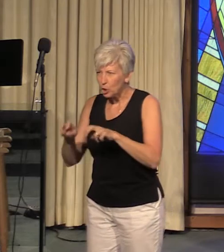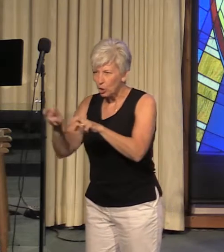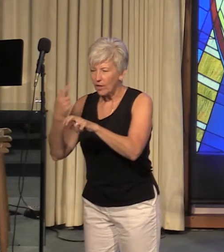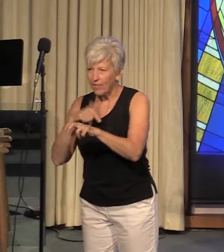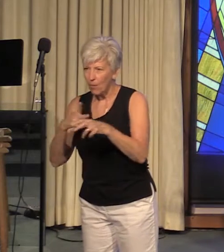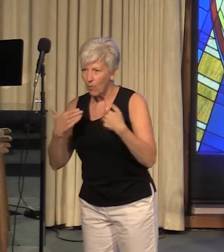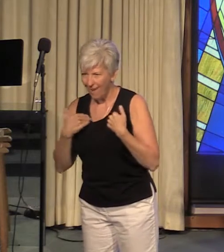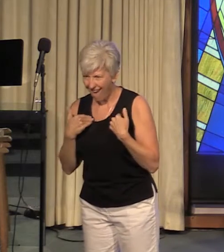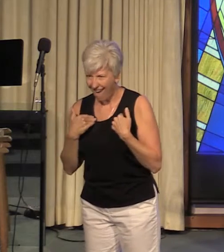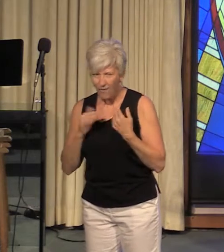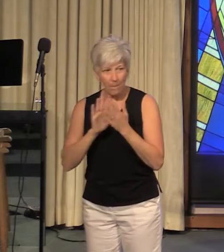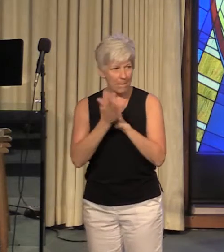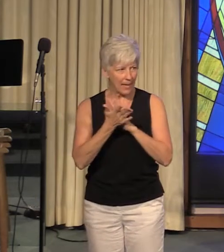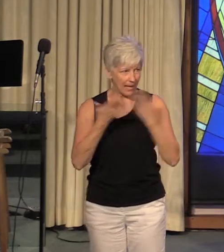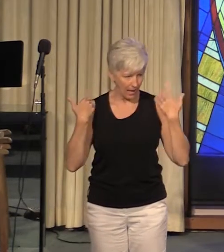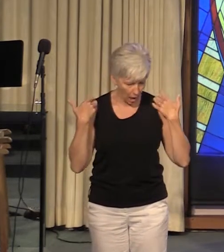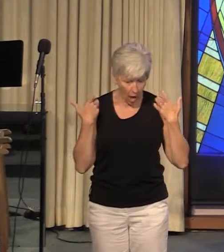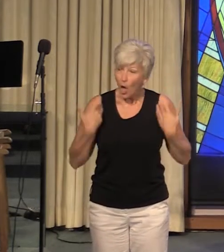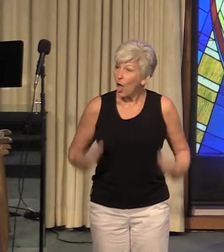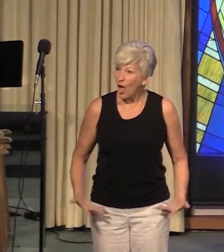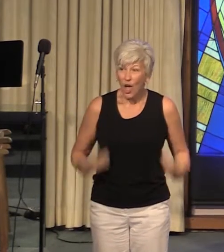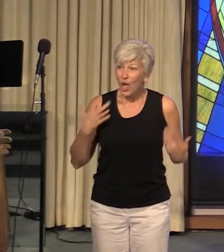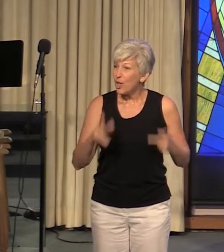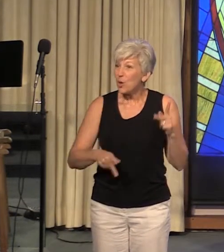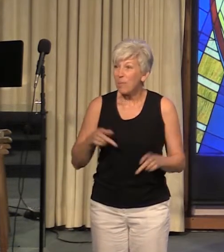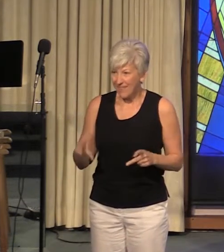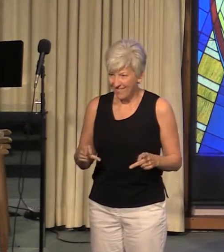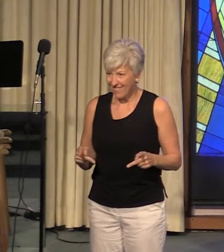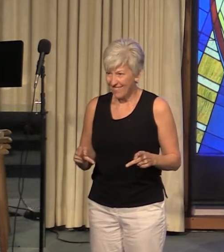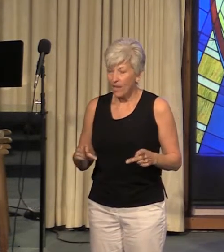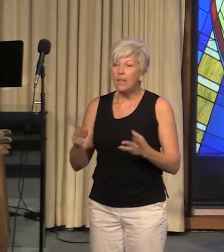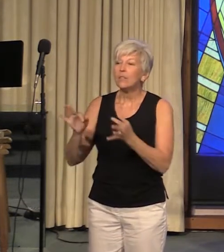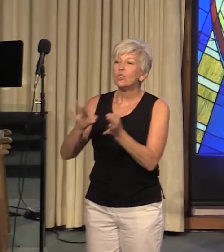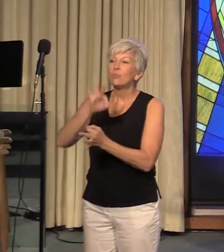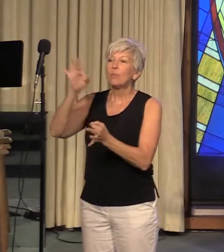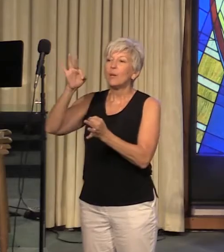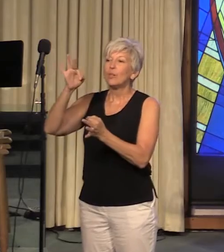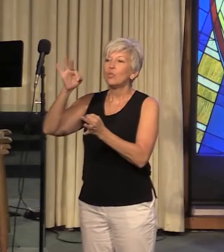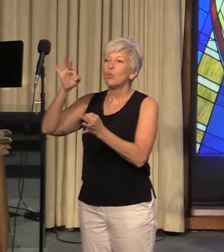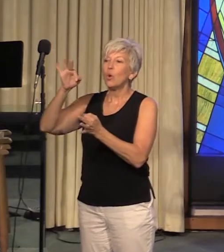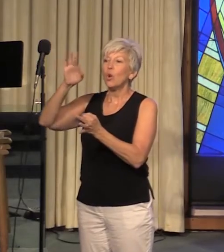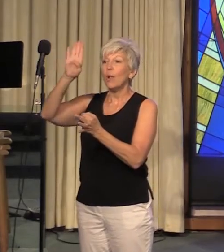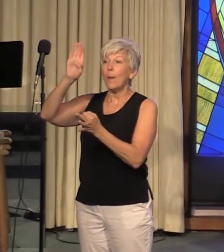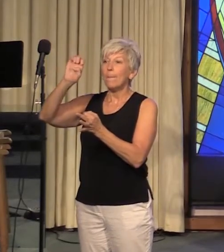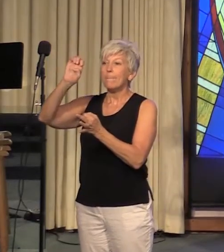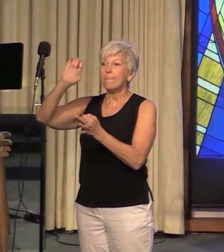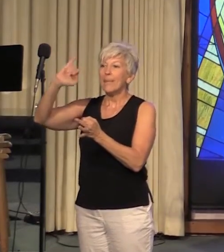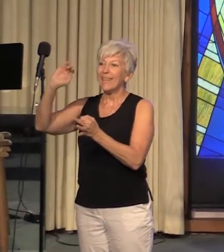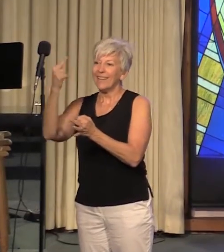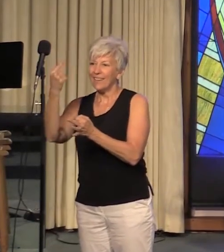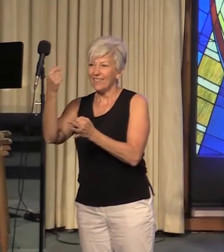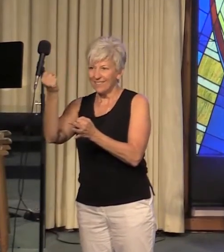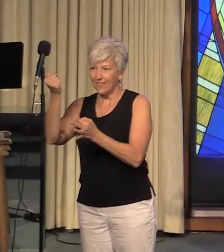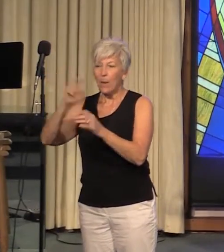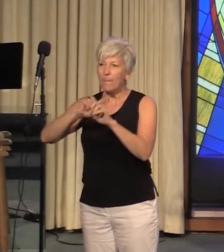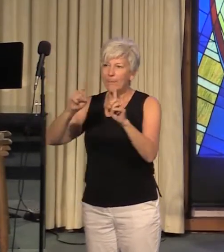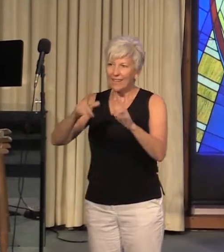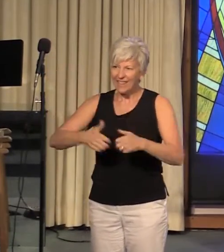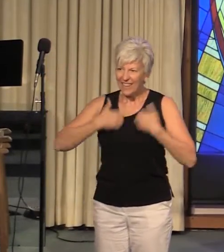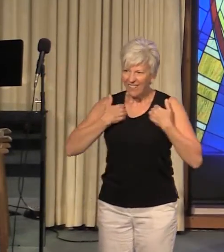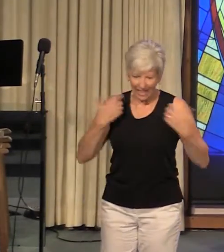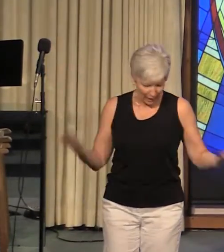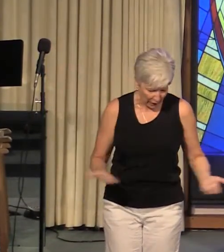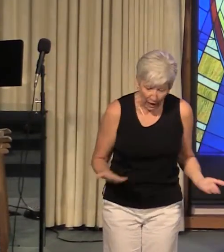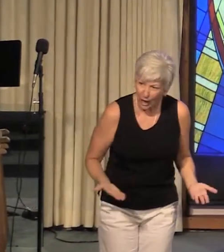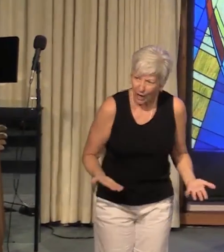human, being spiritual beings, but living in this dimension, living in these bodies,